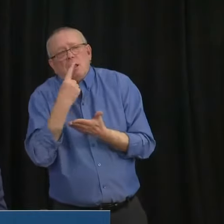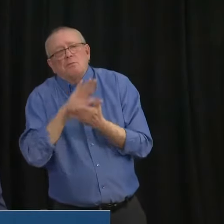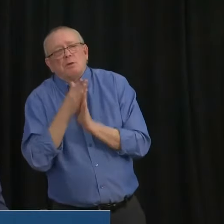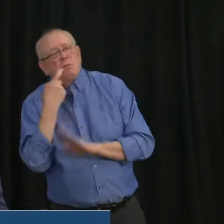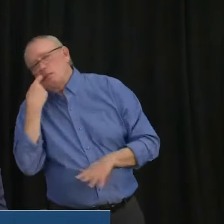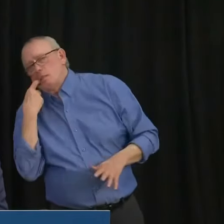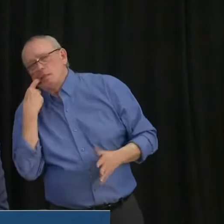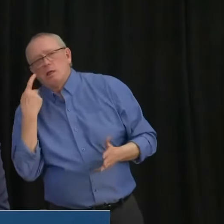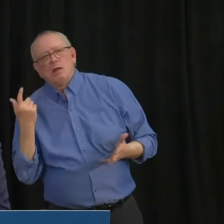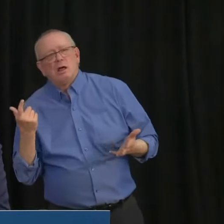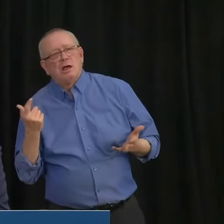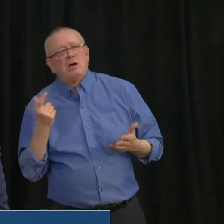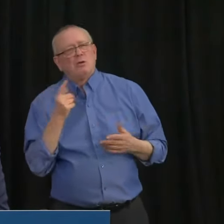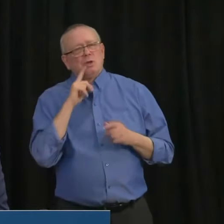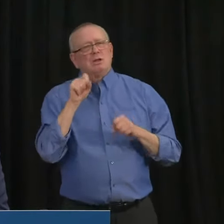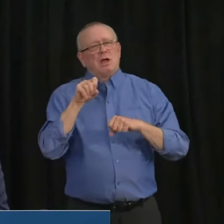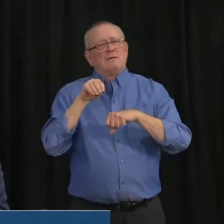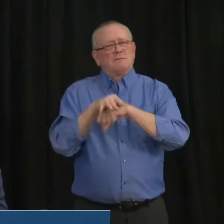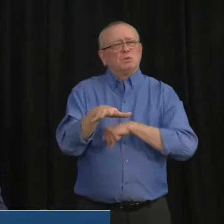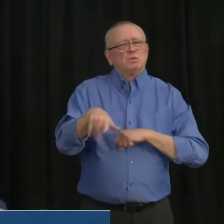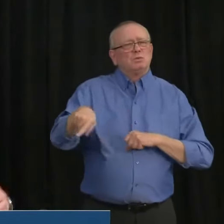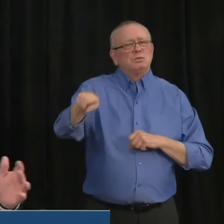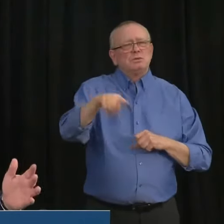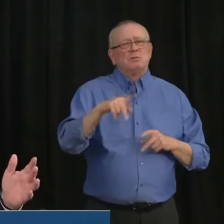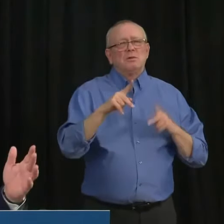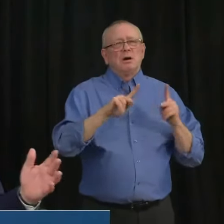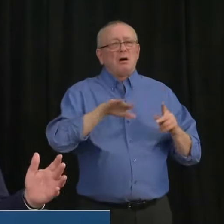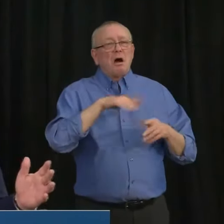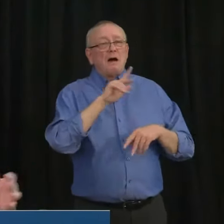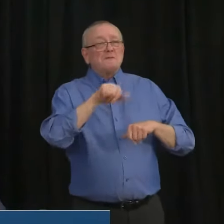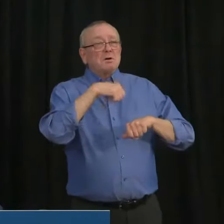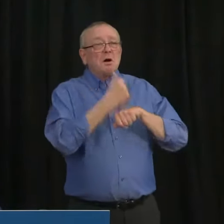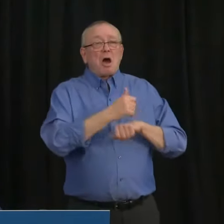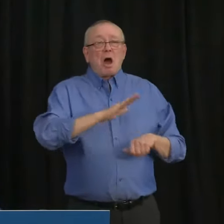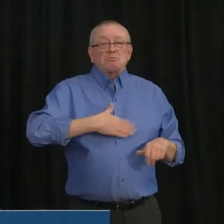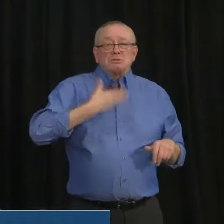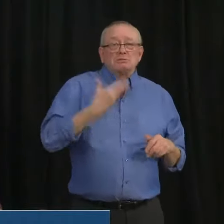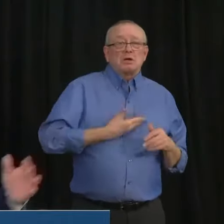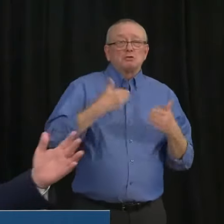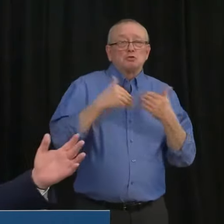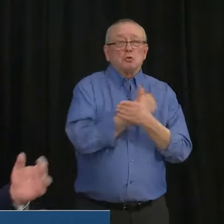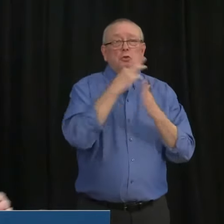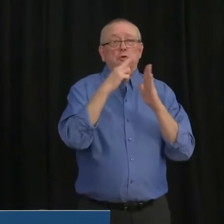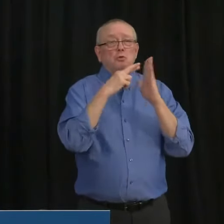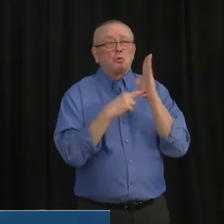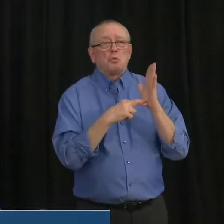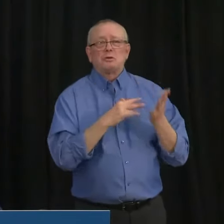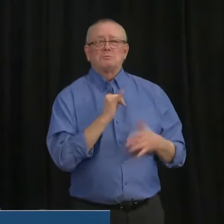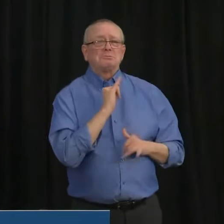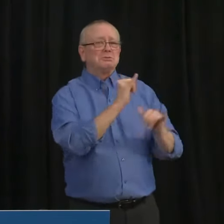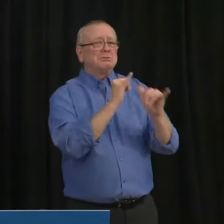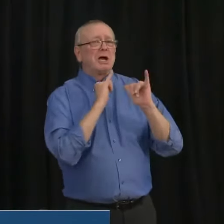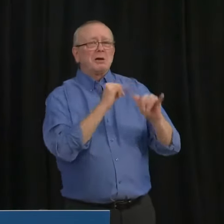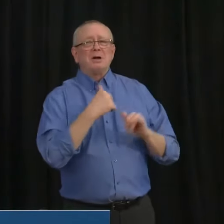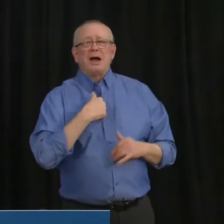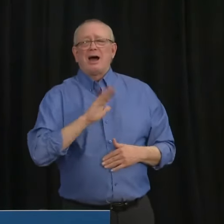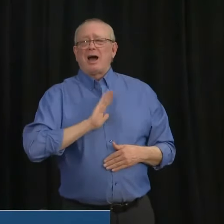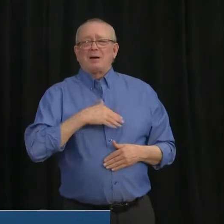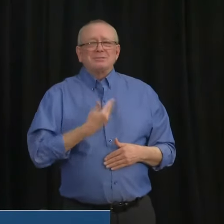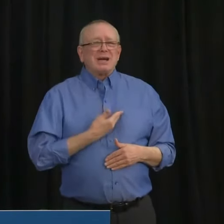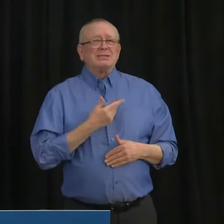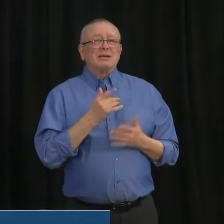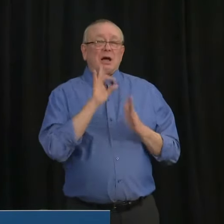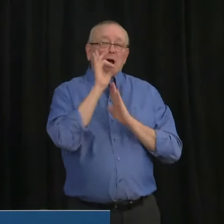say to people who are upset about these kinds of restrictions, I'm upset with them too. That's why we spent eight hours grappling with this